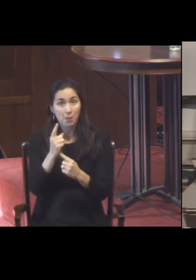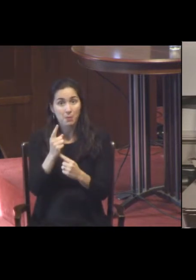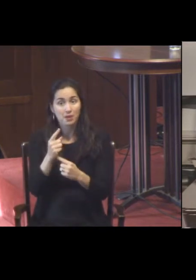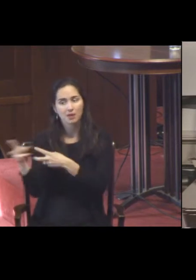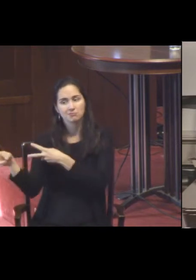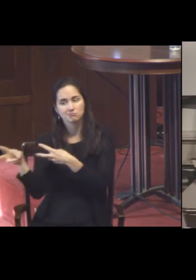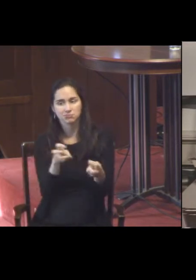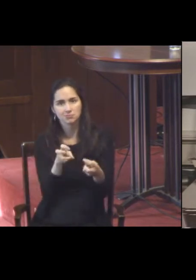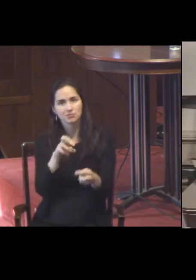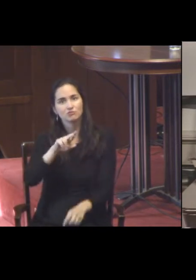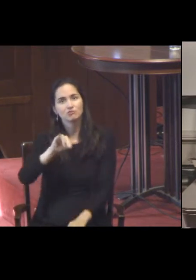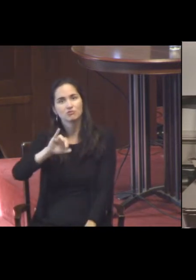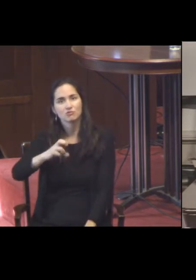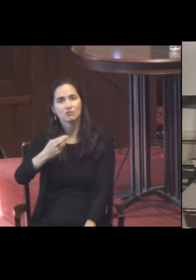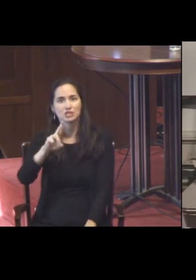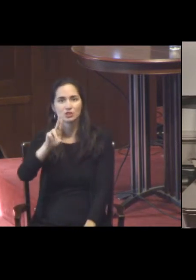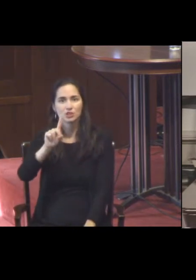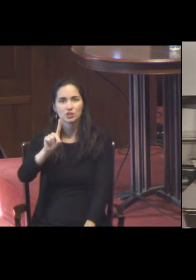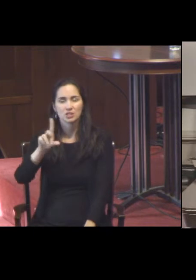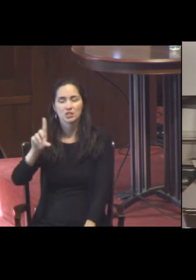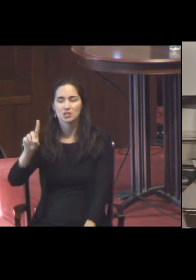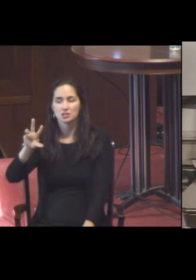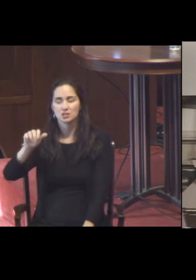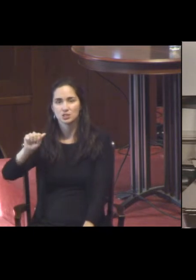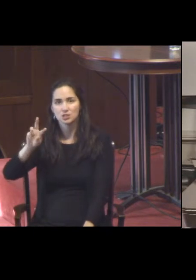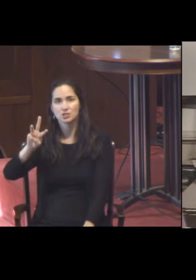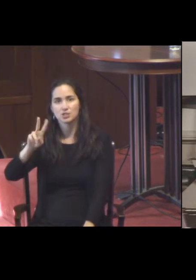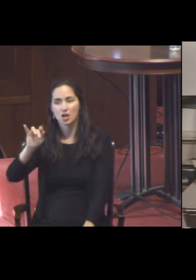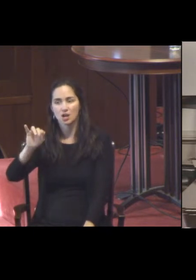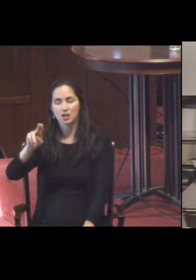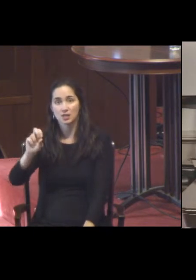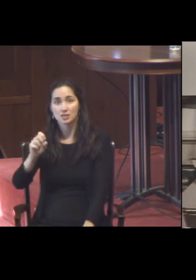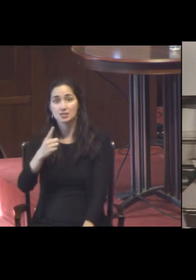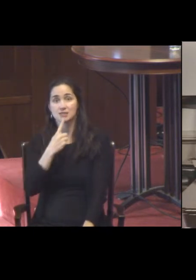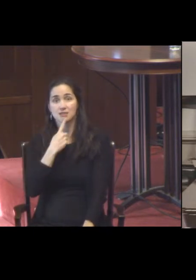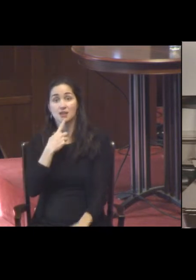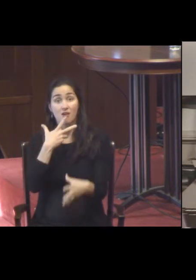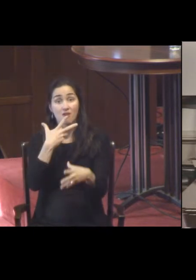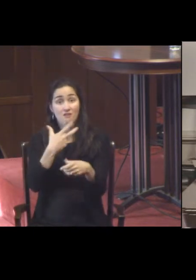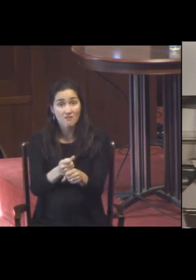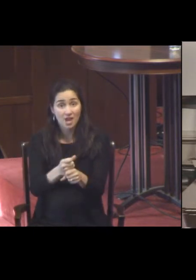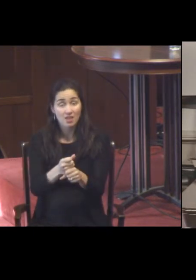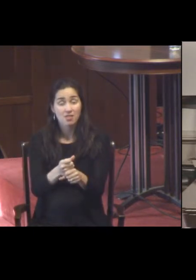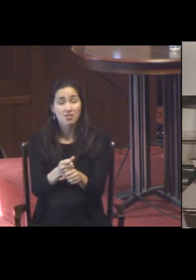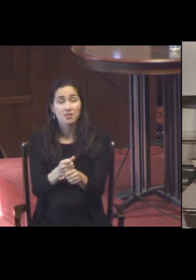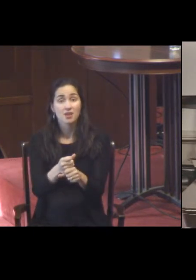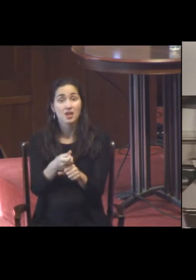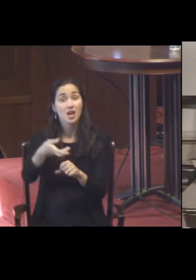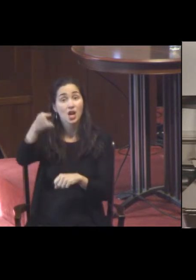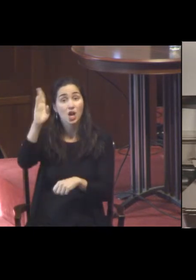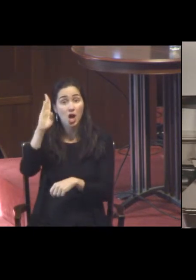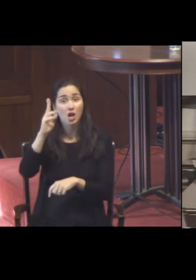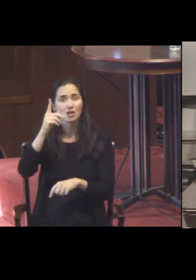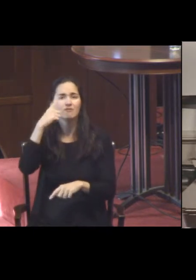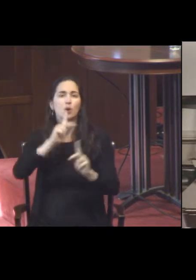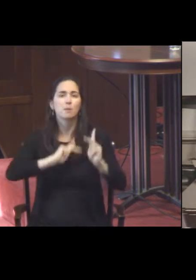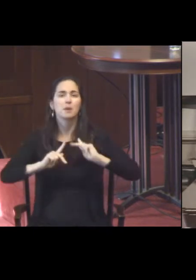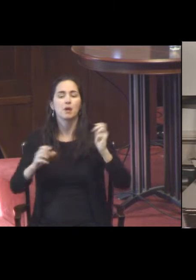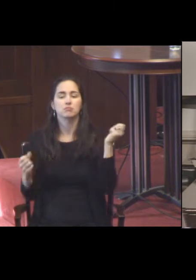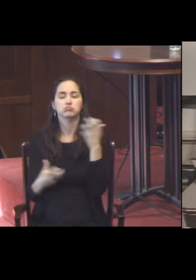saying that faith in God is a fairy tale for people who are afraid of the dark. And